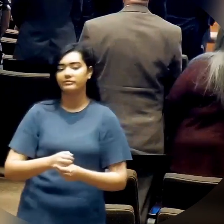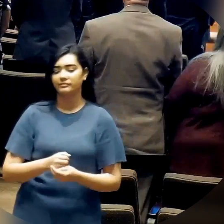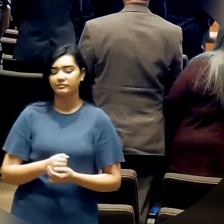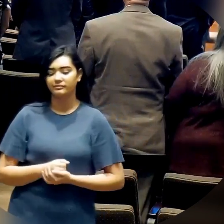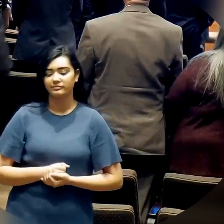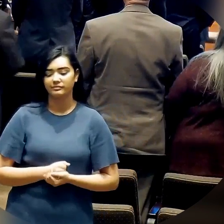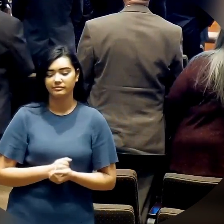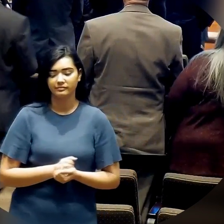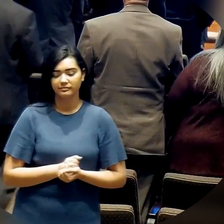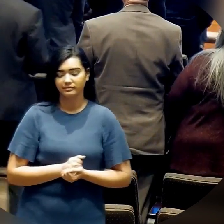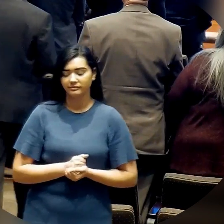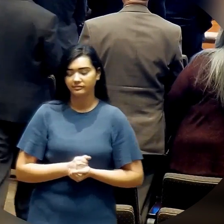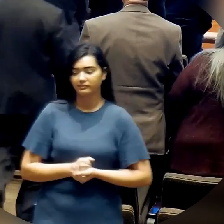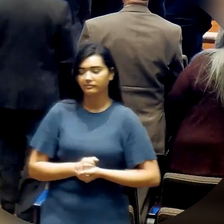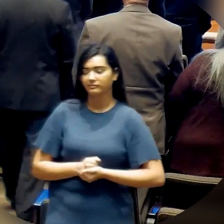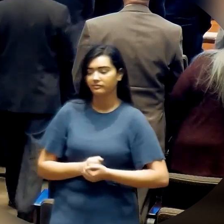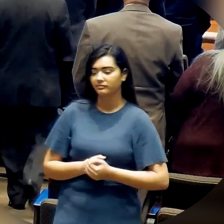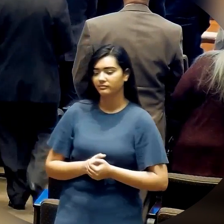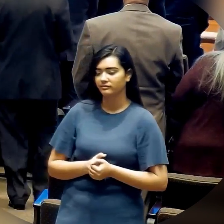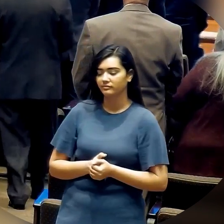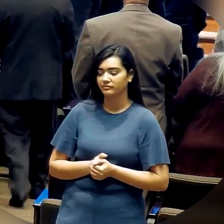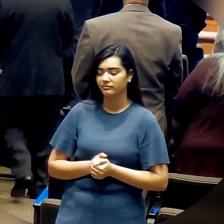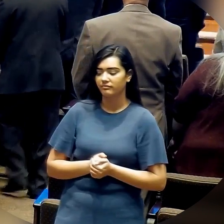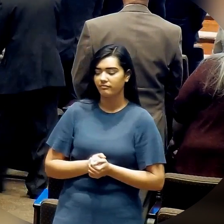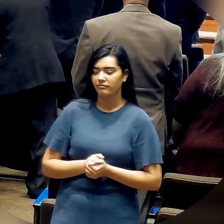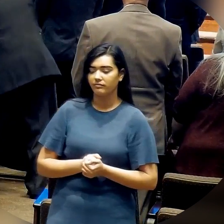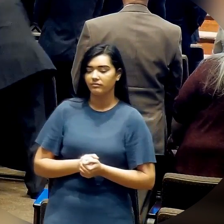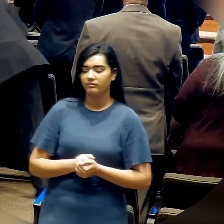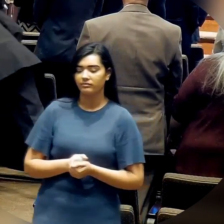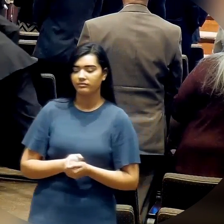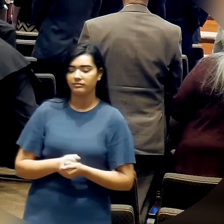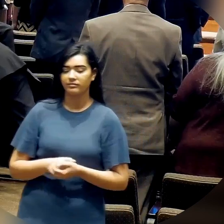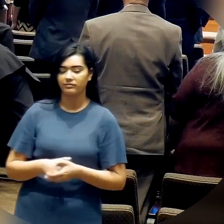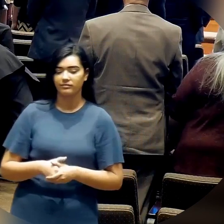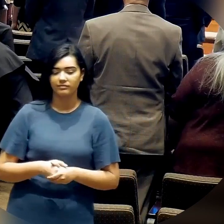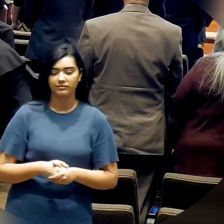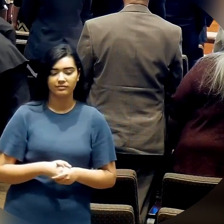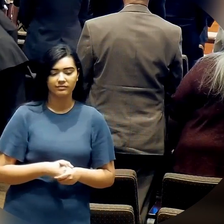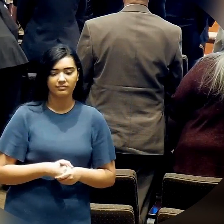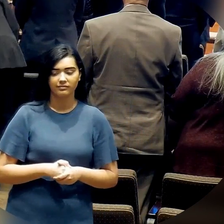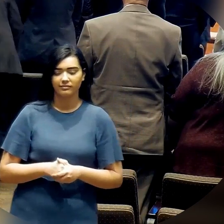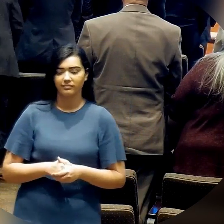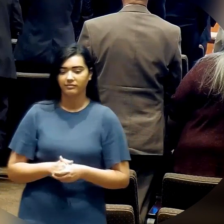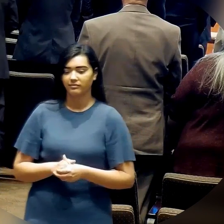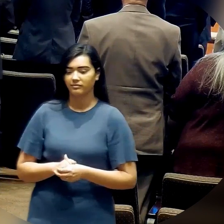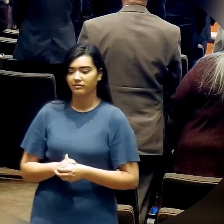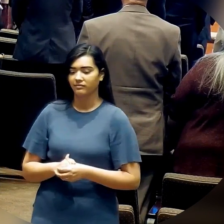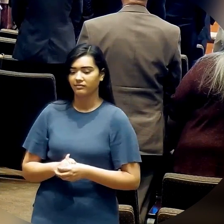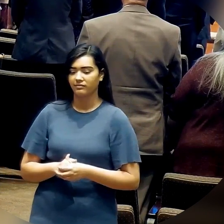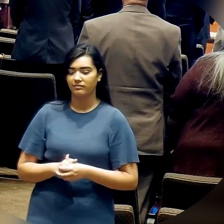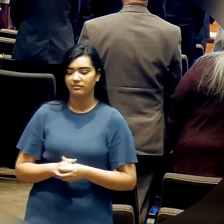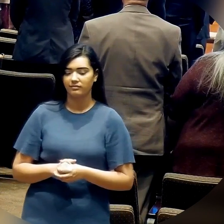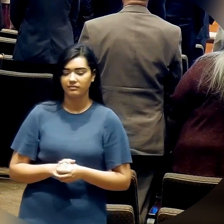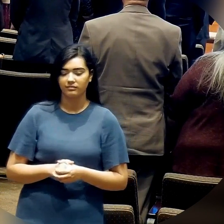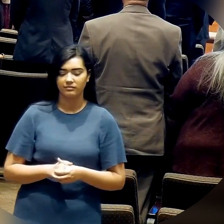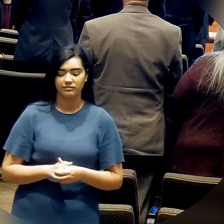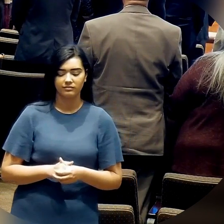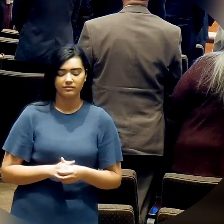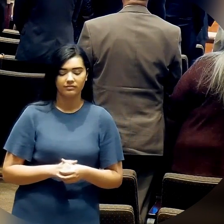Now this takes us to the cross and to the resurrection. May we worship the Lord now, our judge and our